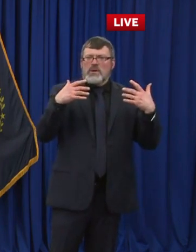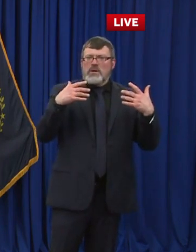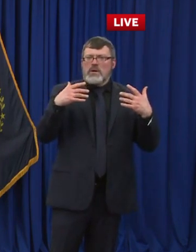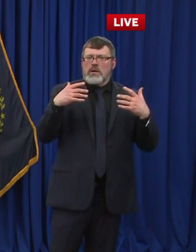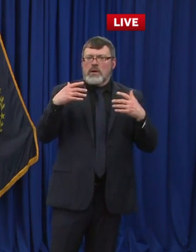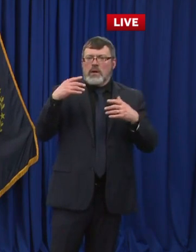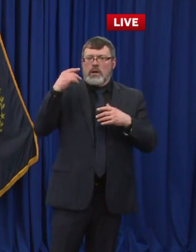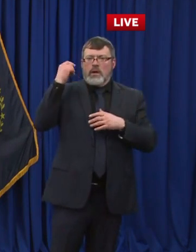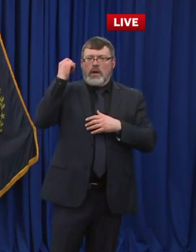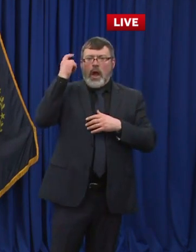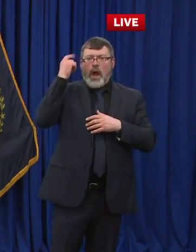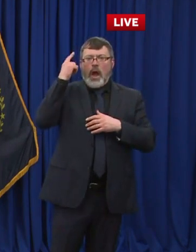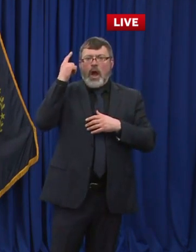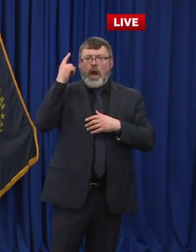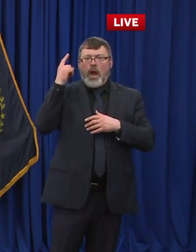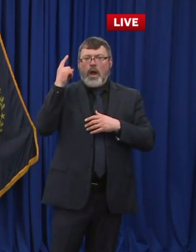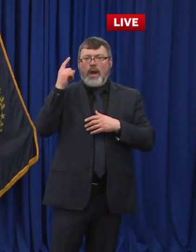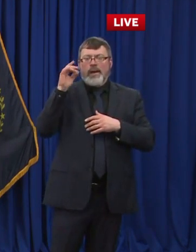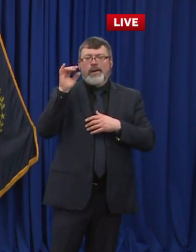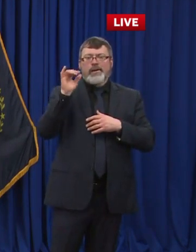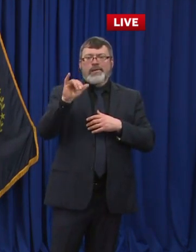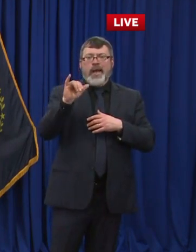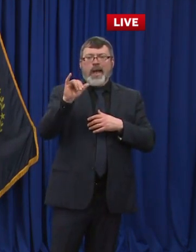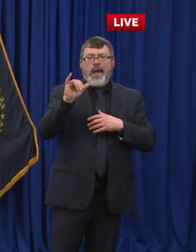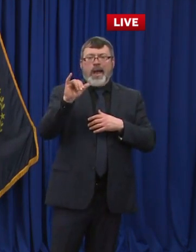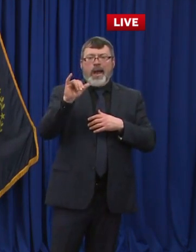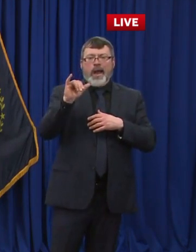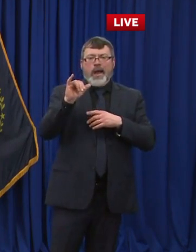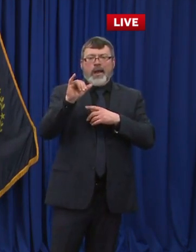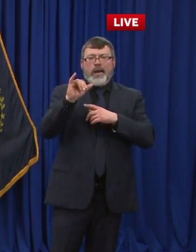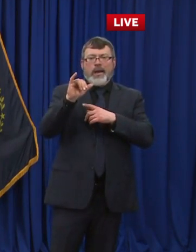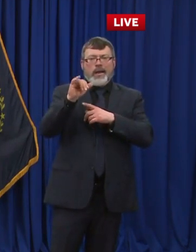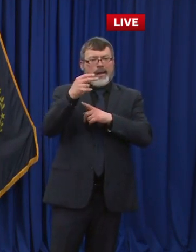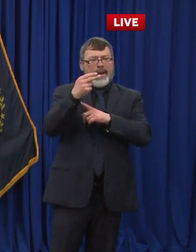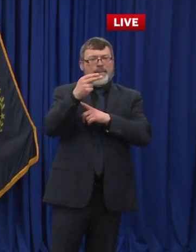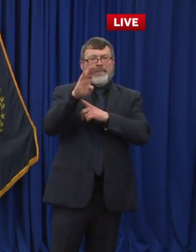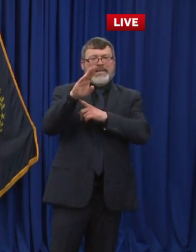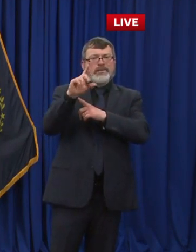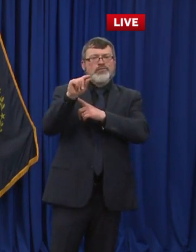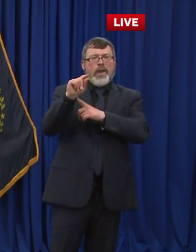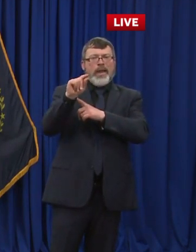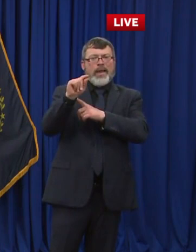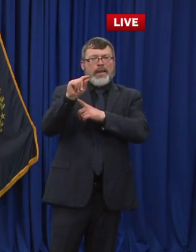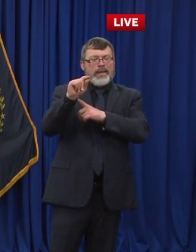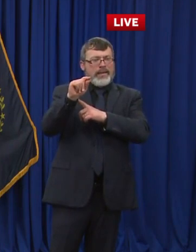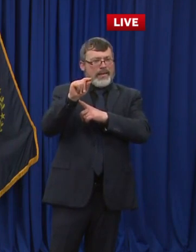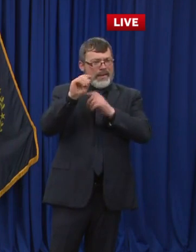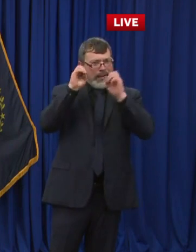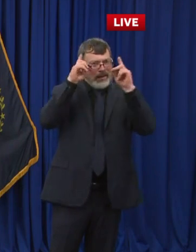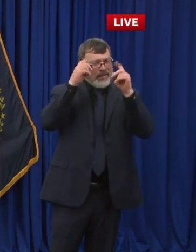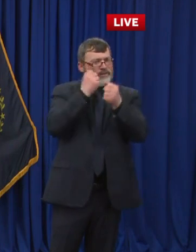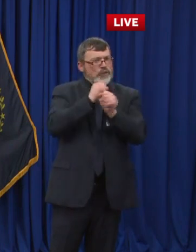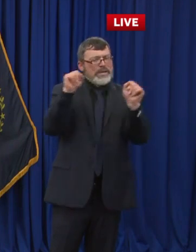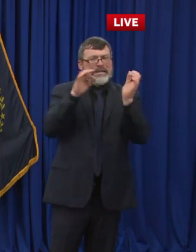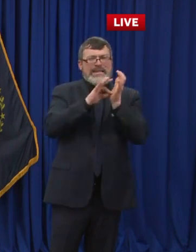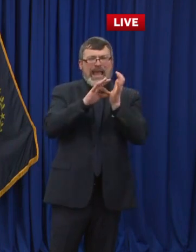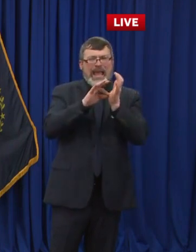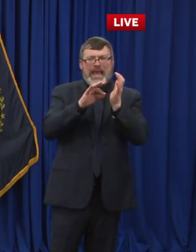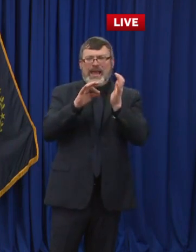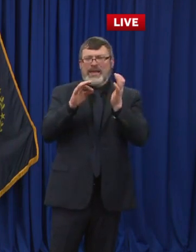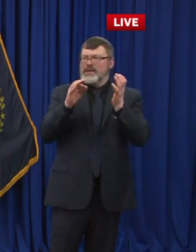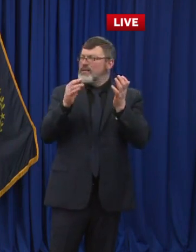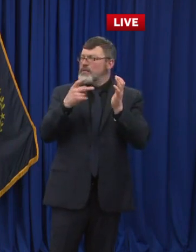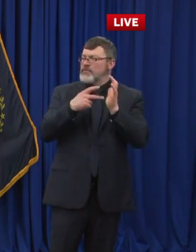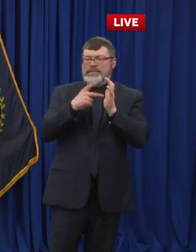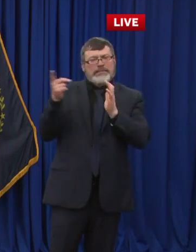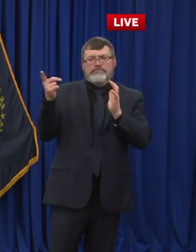supporting in the House today when the bill was not moved forward. And that's one of the things you've talked about as a solution in the future when there's a problem with